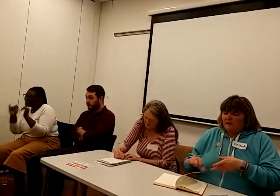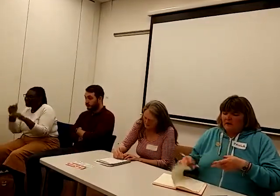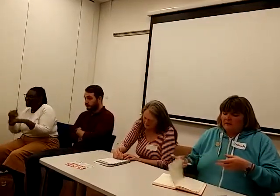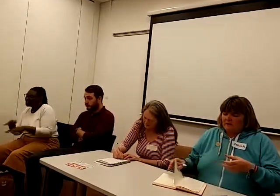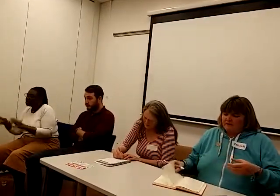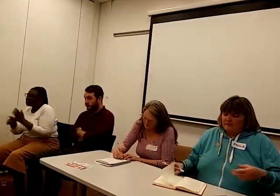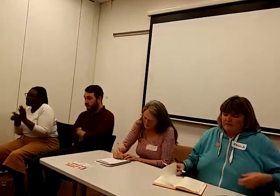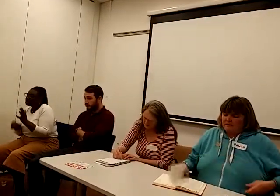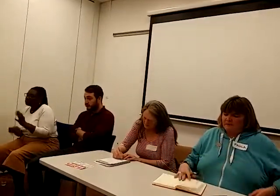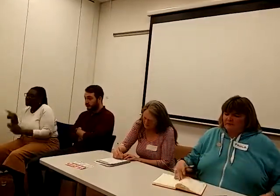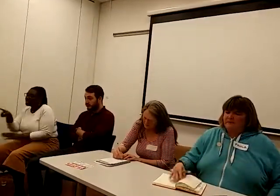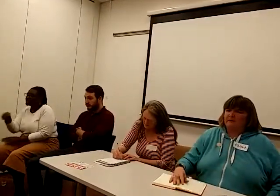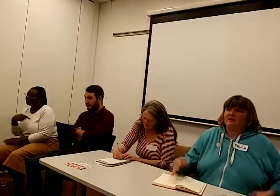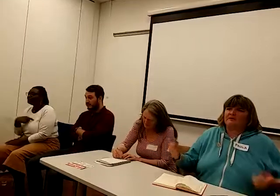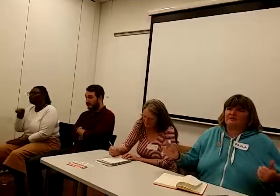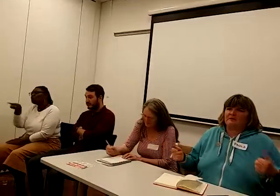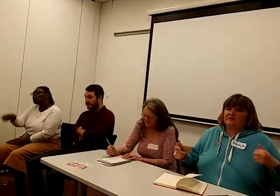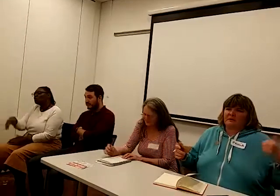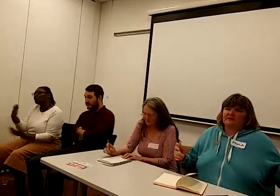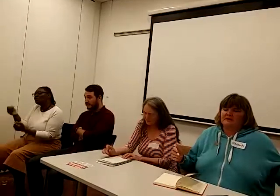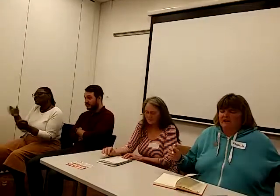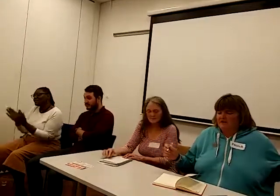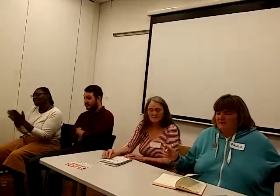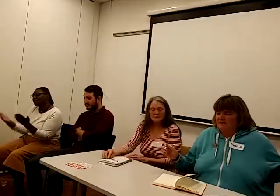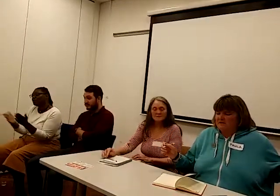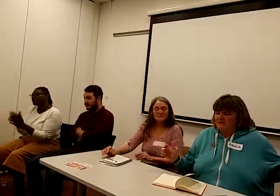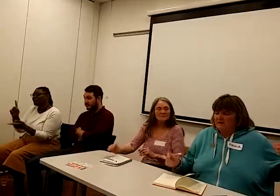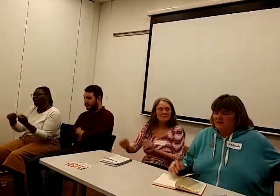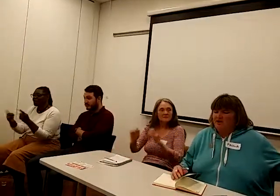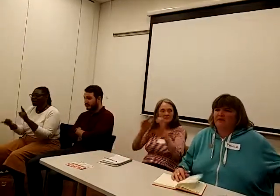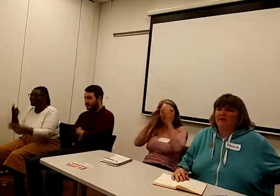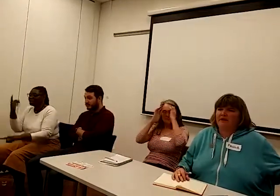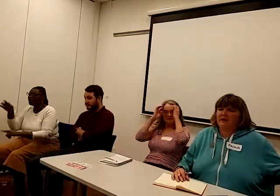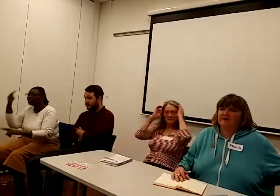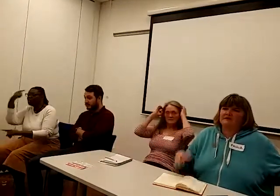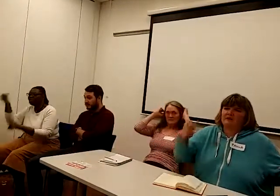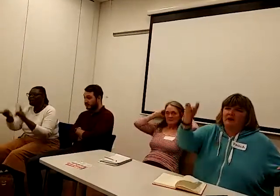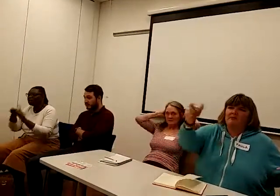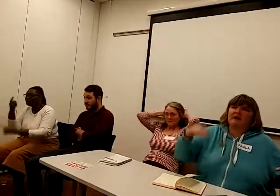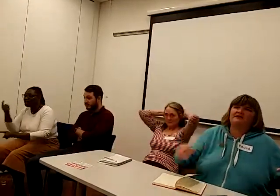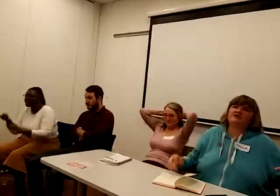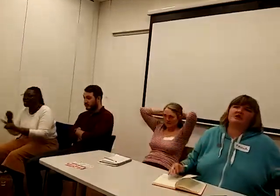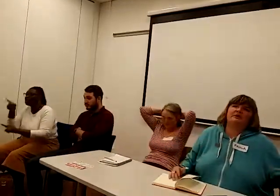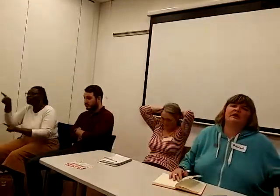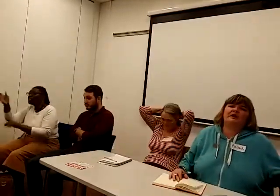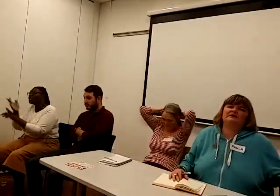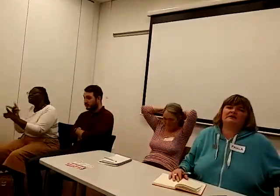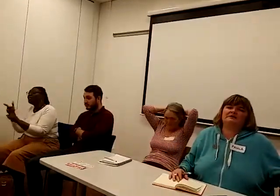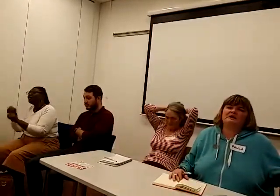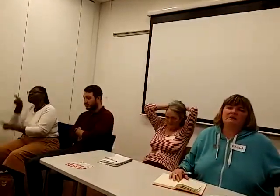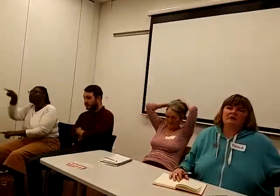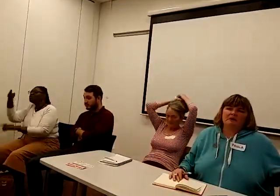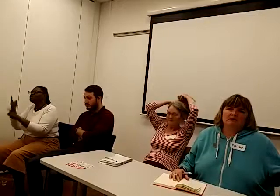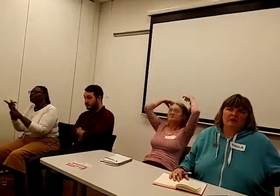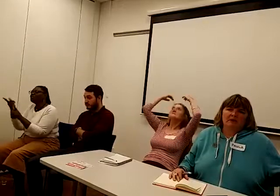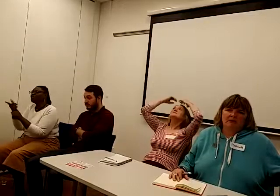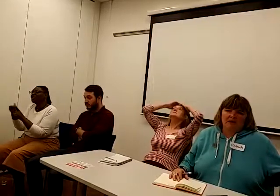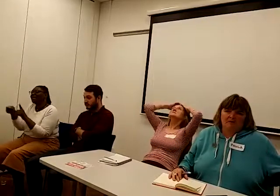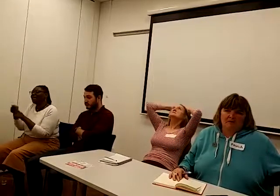So we've got some thoughts around sanctions, GP letters, and going back to GP letters, we recommend